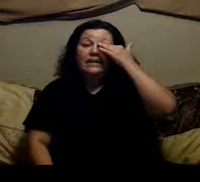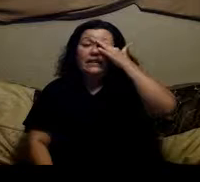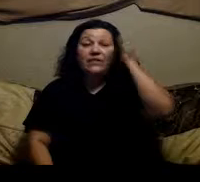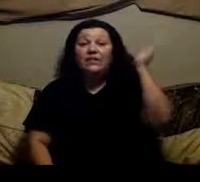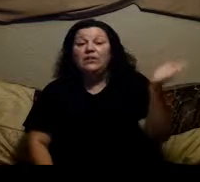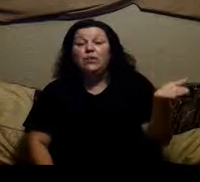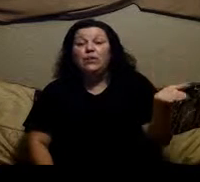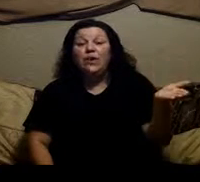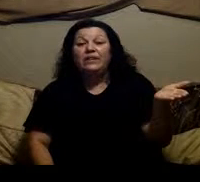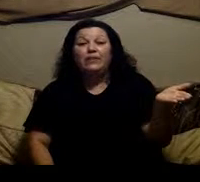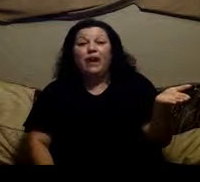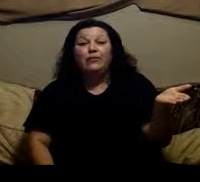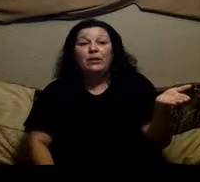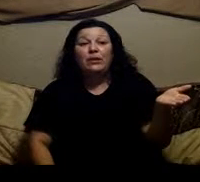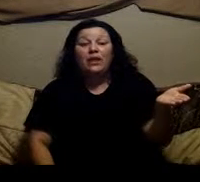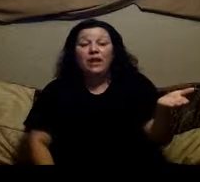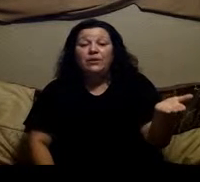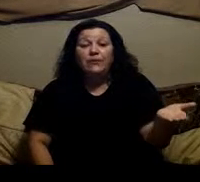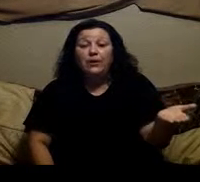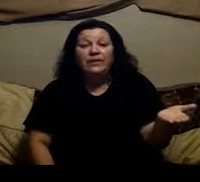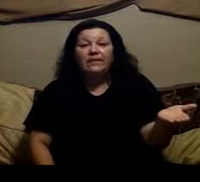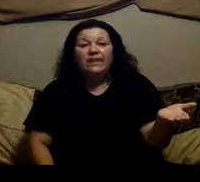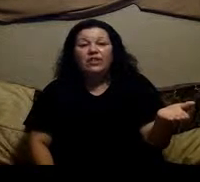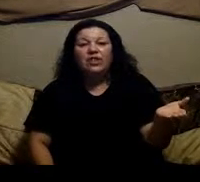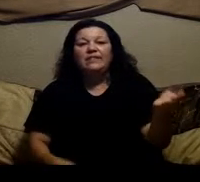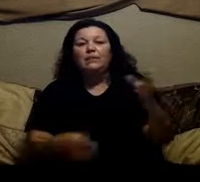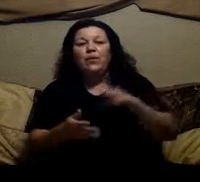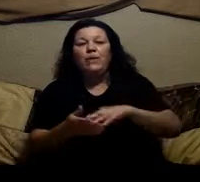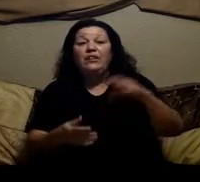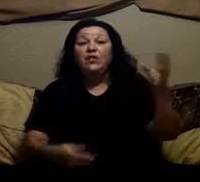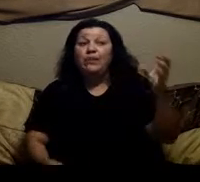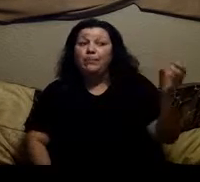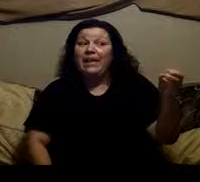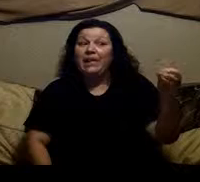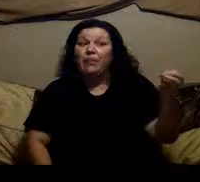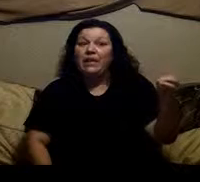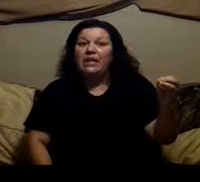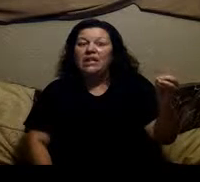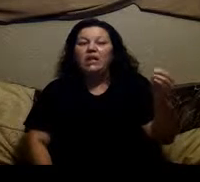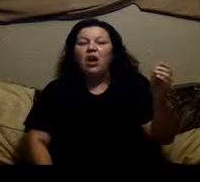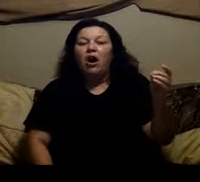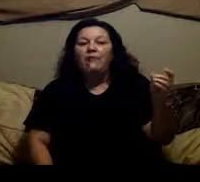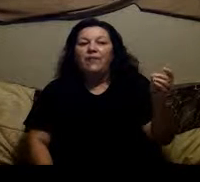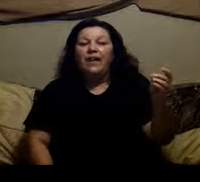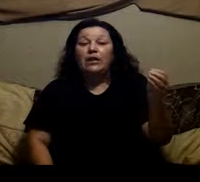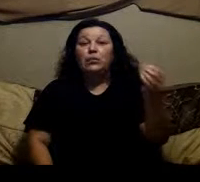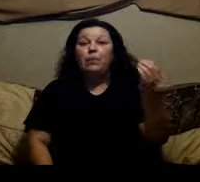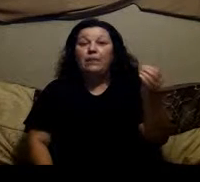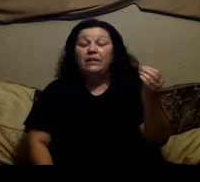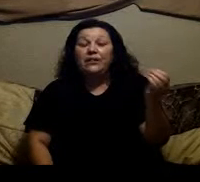1970s when you went to the hospital It was the first thing that they suggested but when they started making money off of actual pills